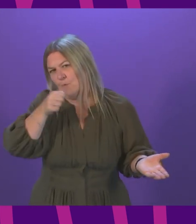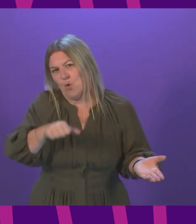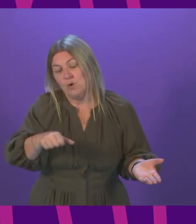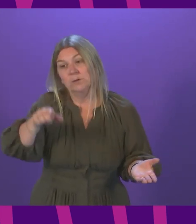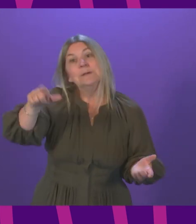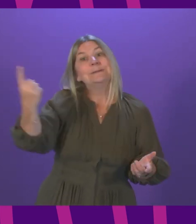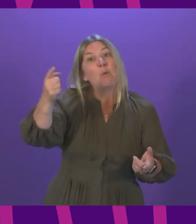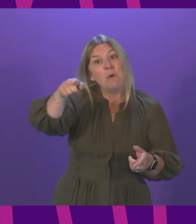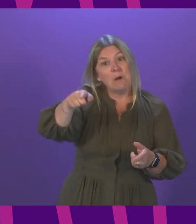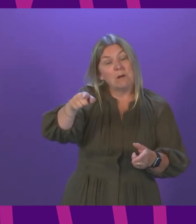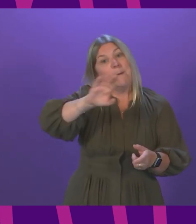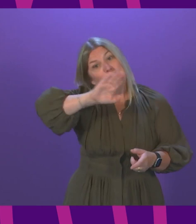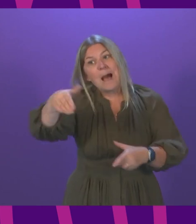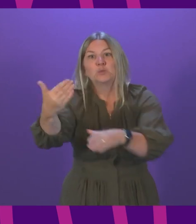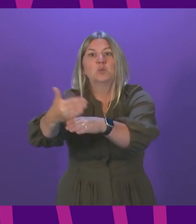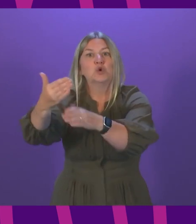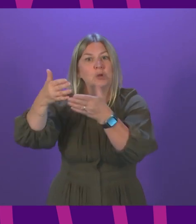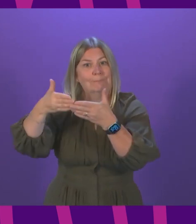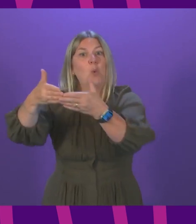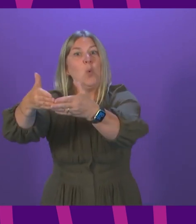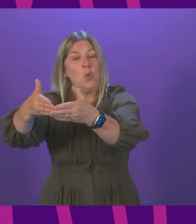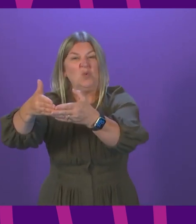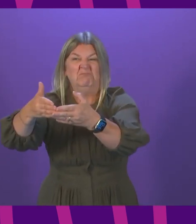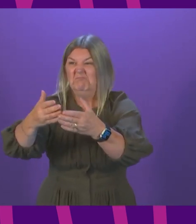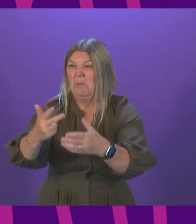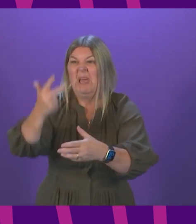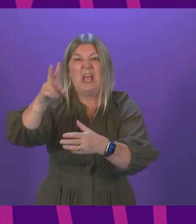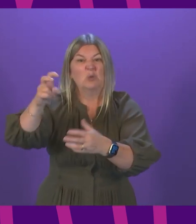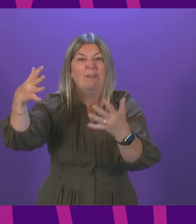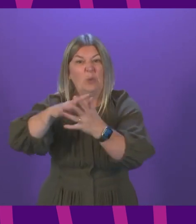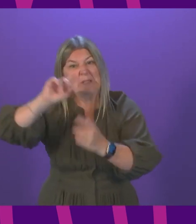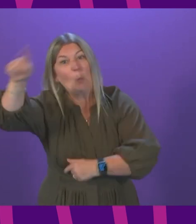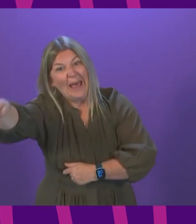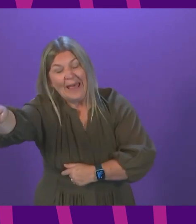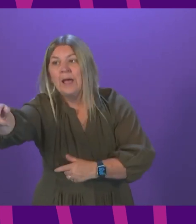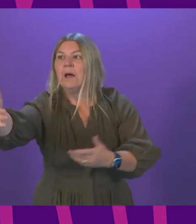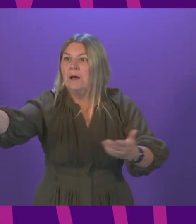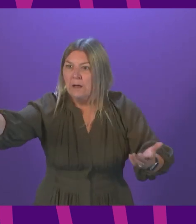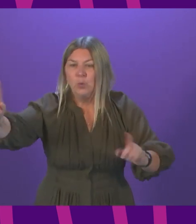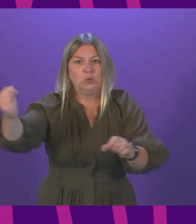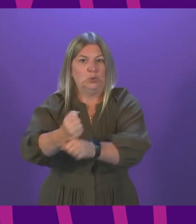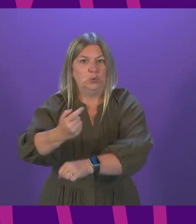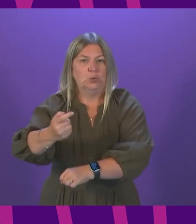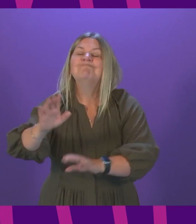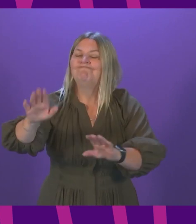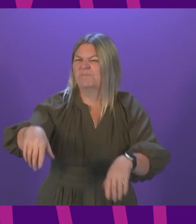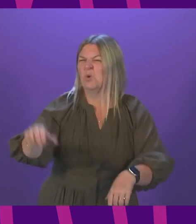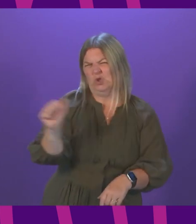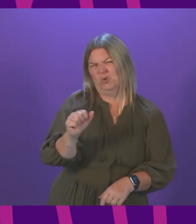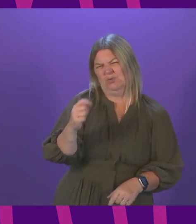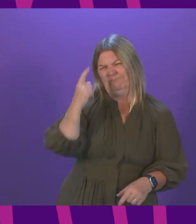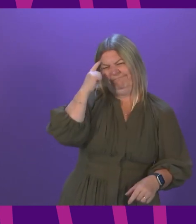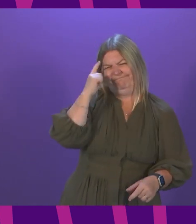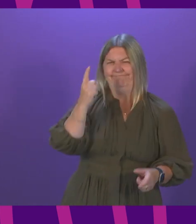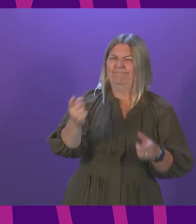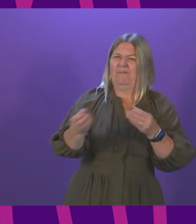seafarer going back to sea, as long as it is within the guidance around the vaccine itself, then that flexibility should be shown